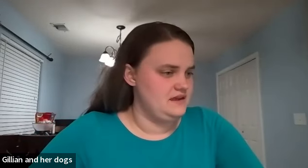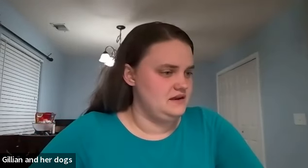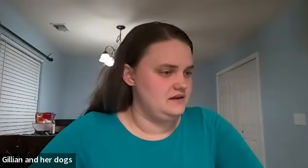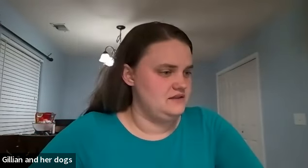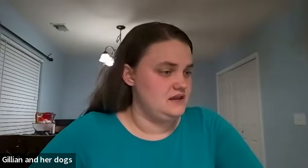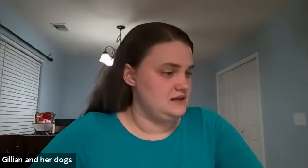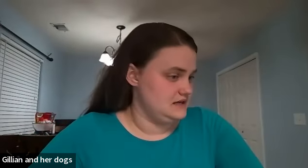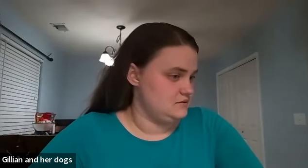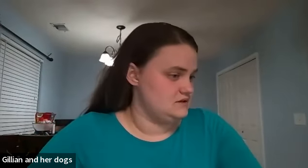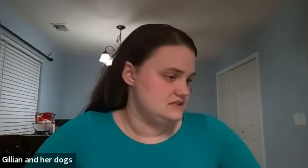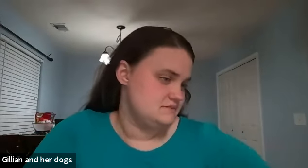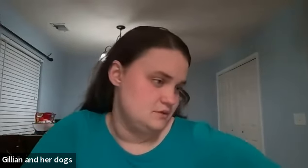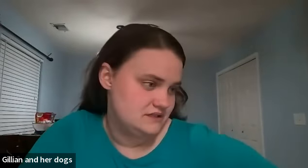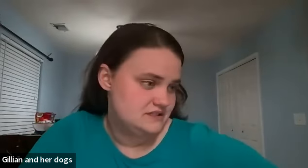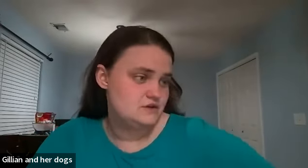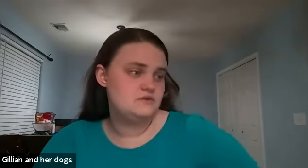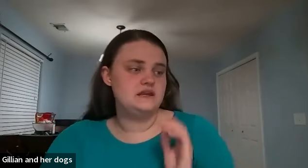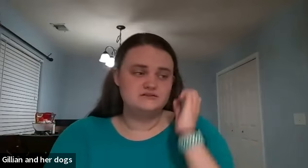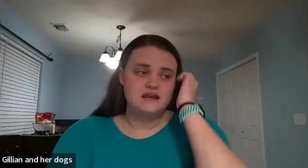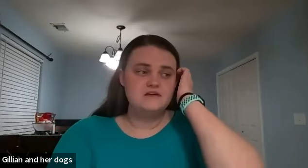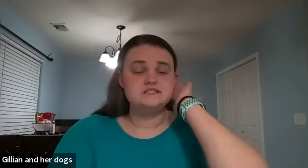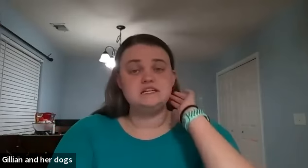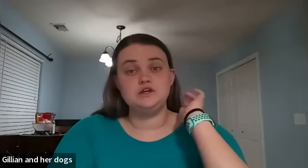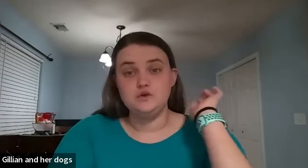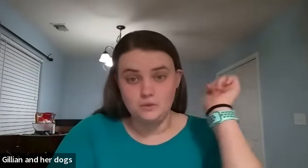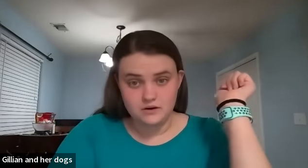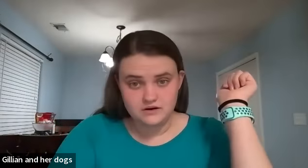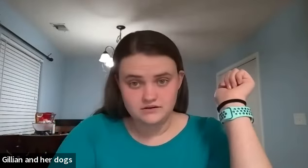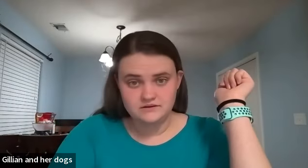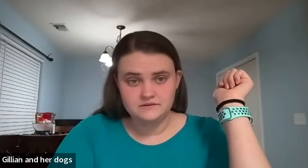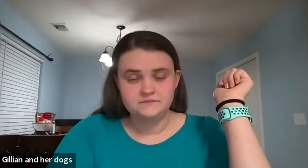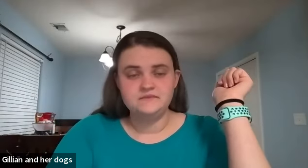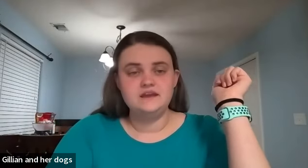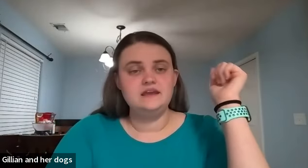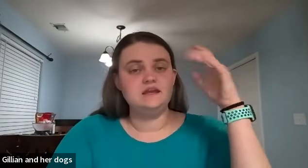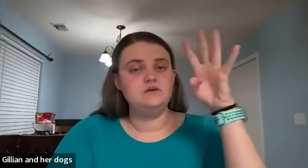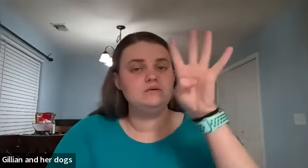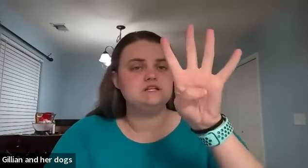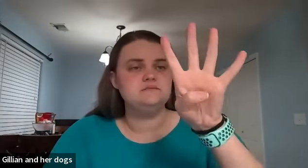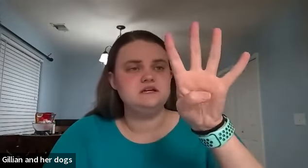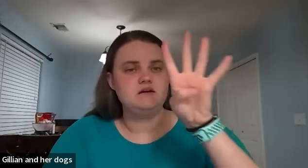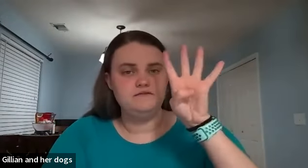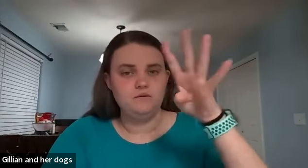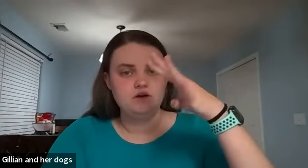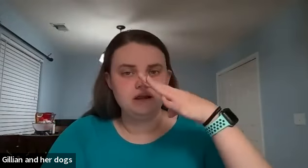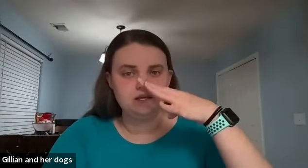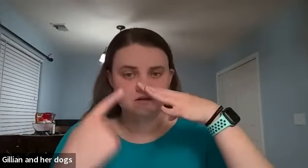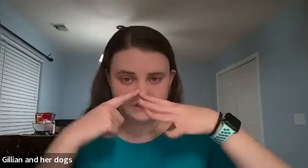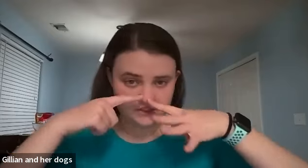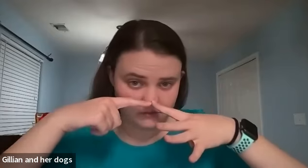then the neck now we're on to some new ones so the next one i have is ignore and ignore is going to be a four and you're going to start